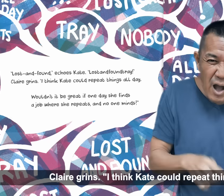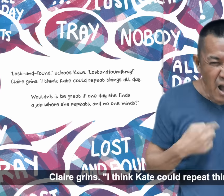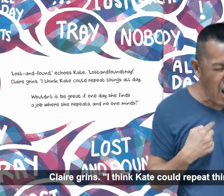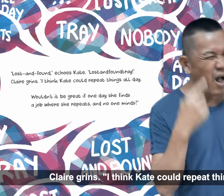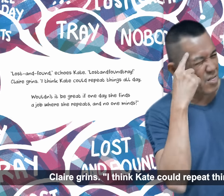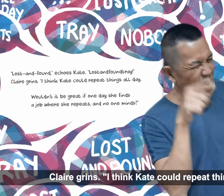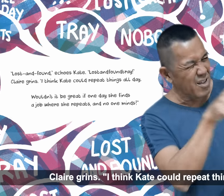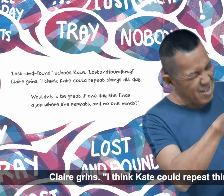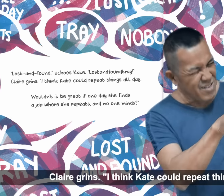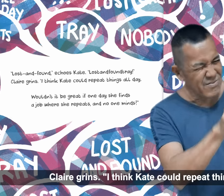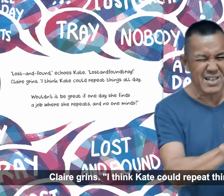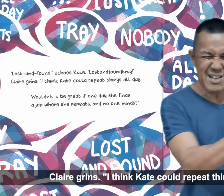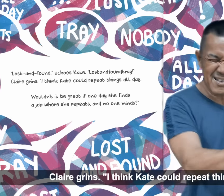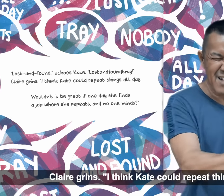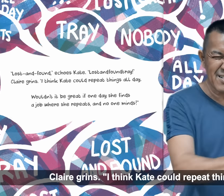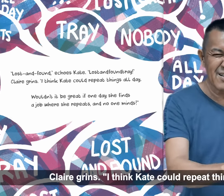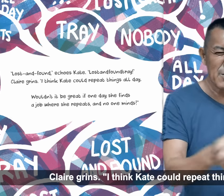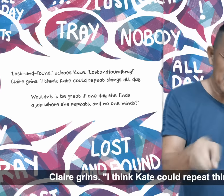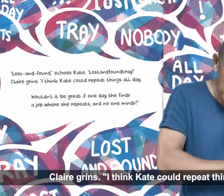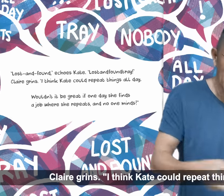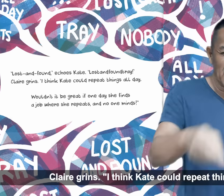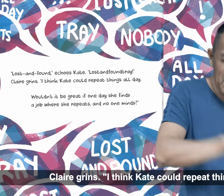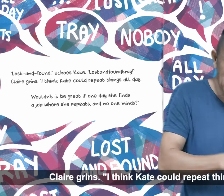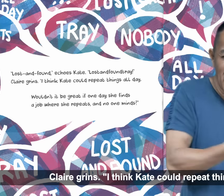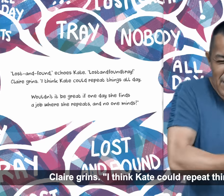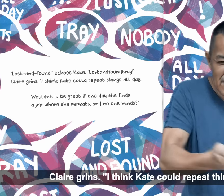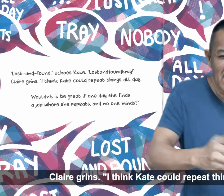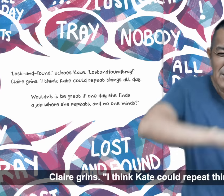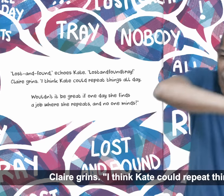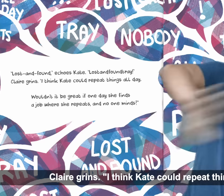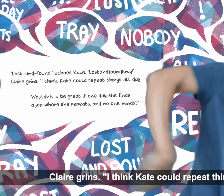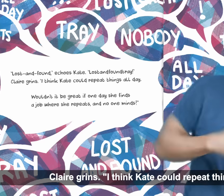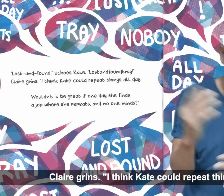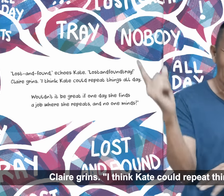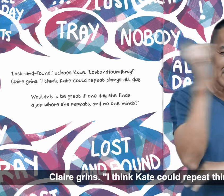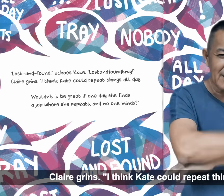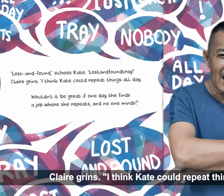Claire grins. I think Kate could repeat things all day.